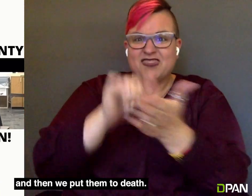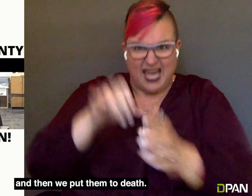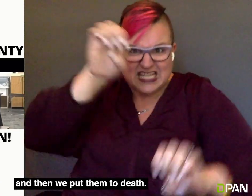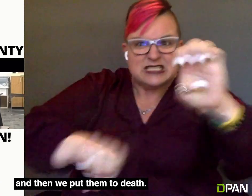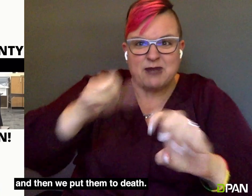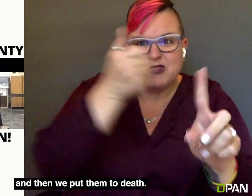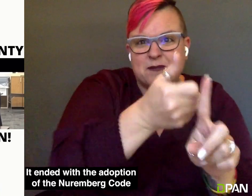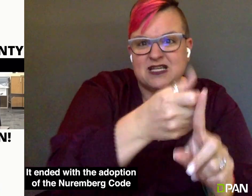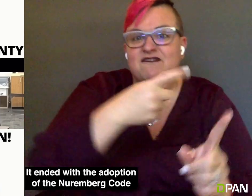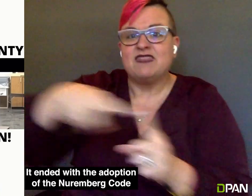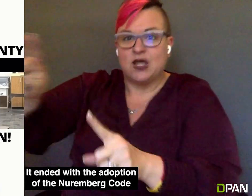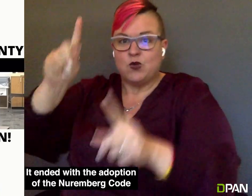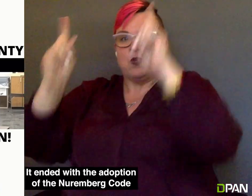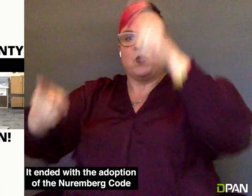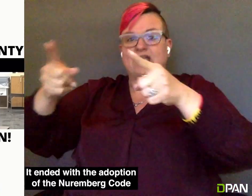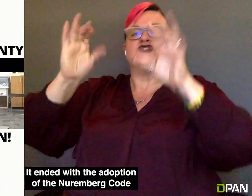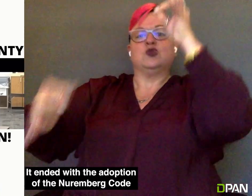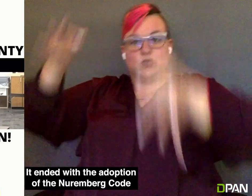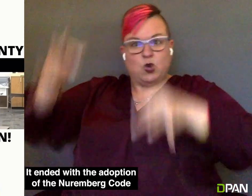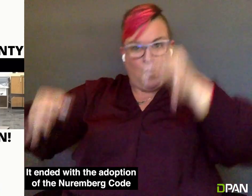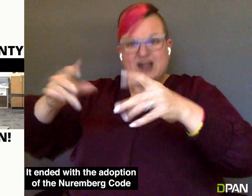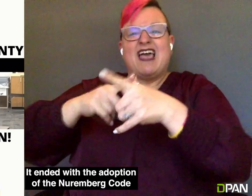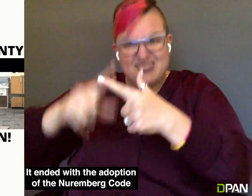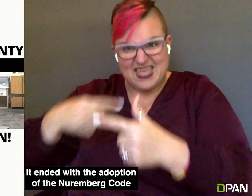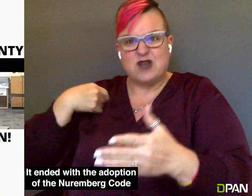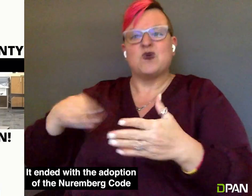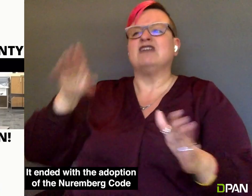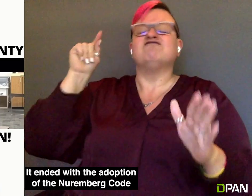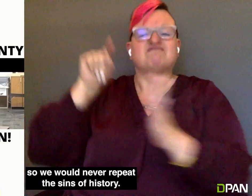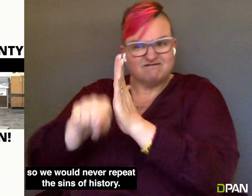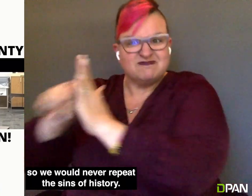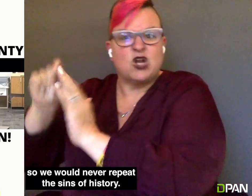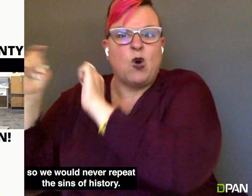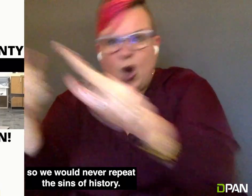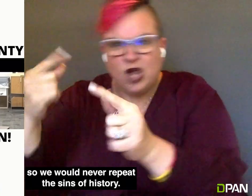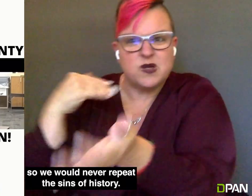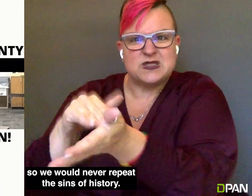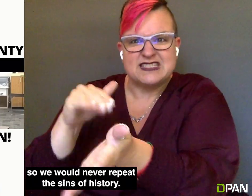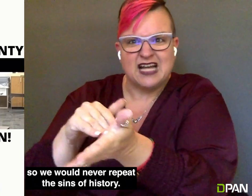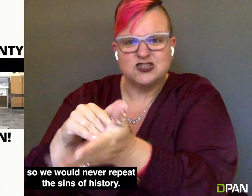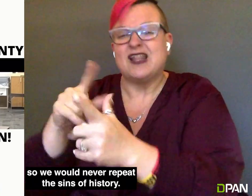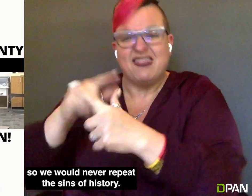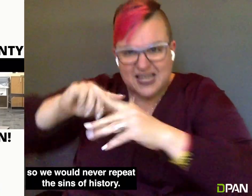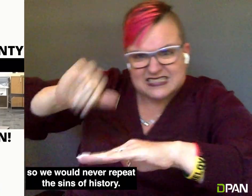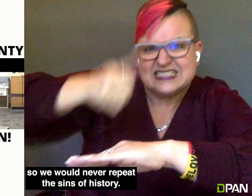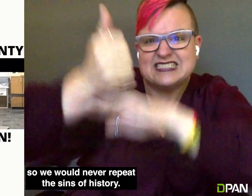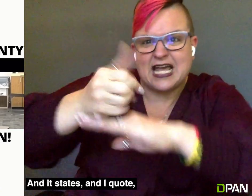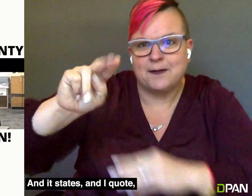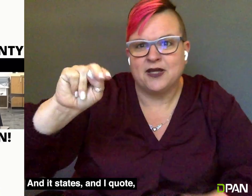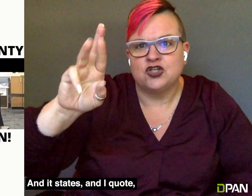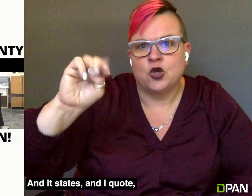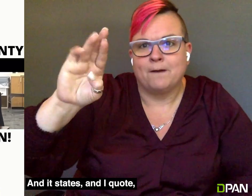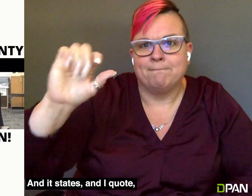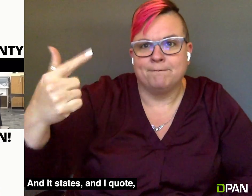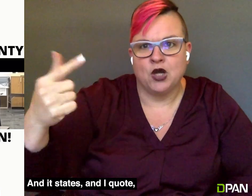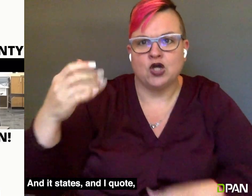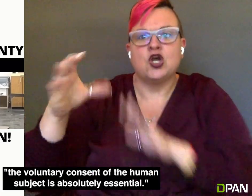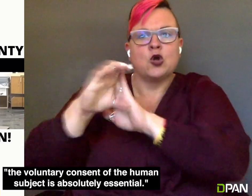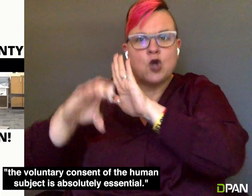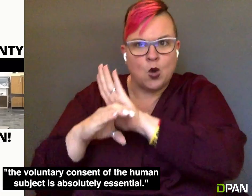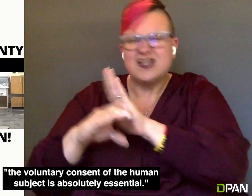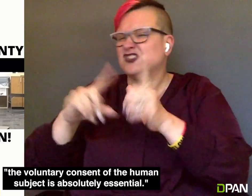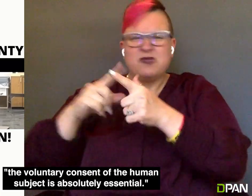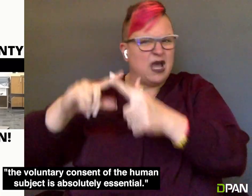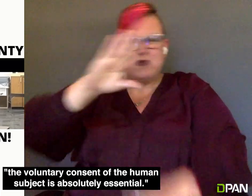we put them to death. It ended with the adoption of the Nuremberg Code, so we would never repeat the sins of history. And it states, and I